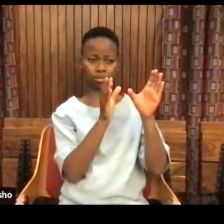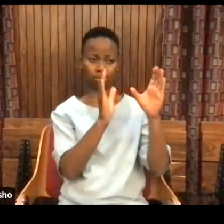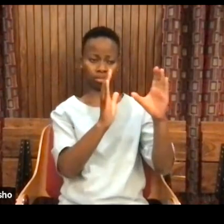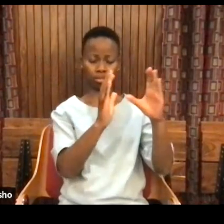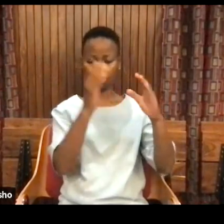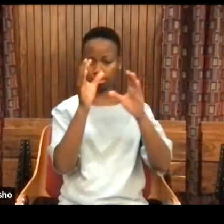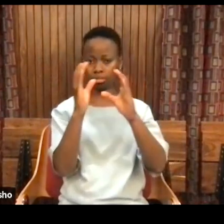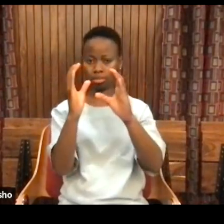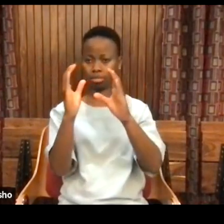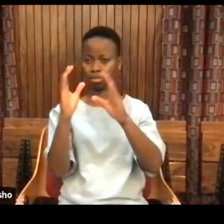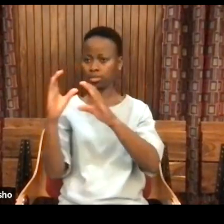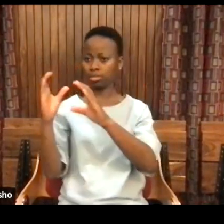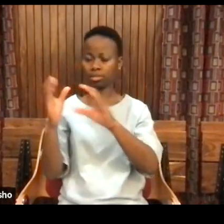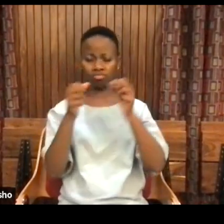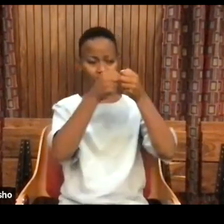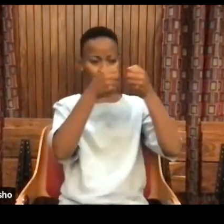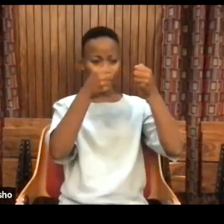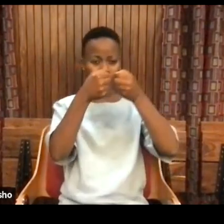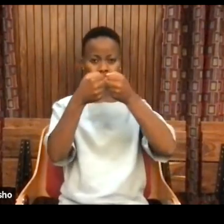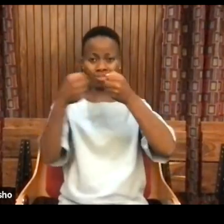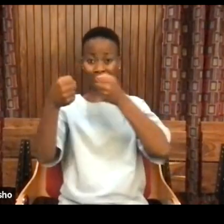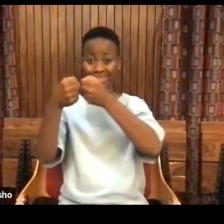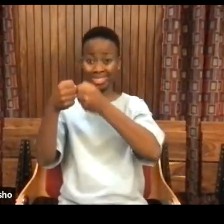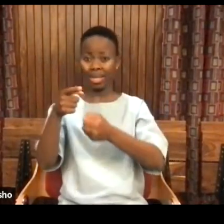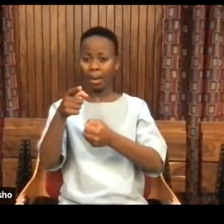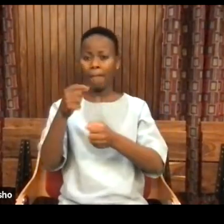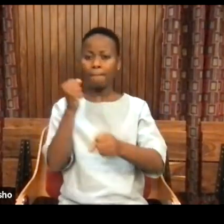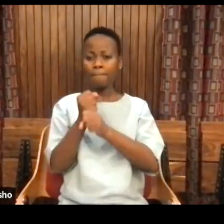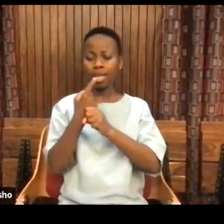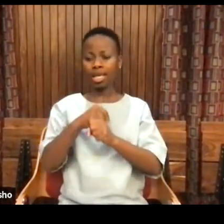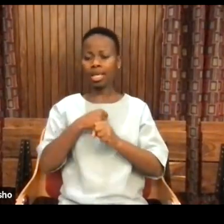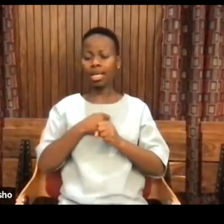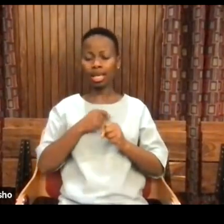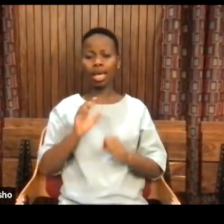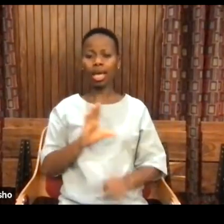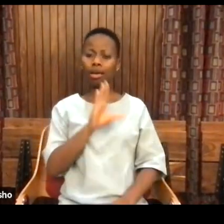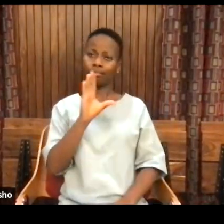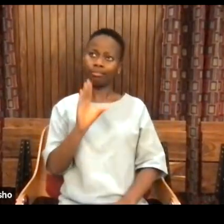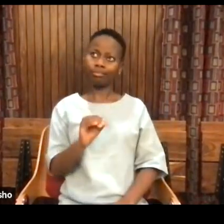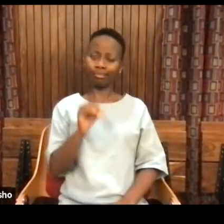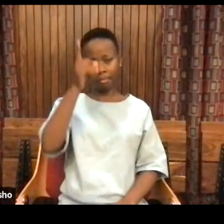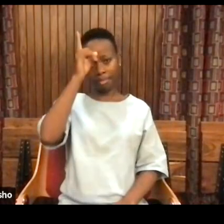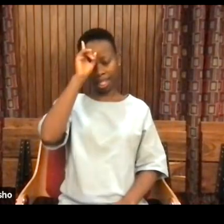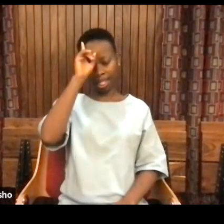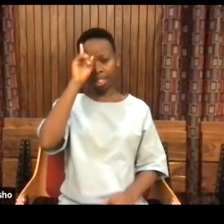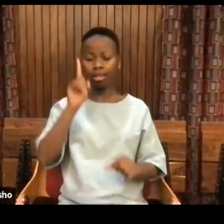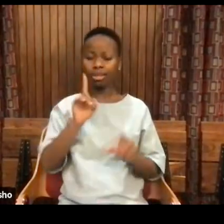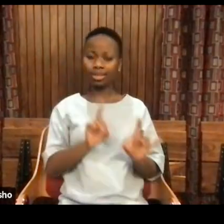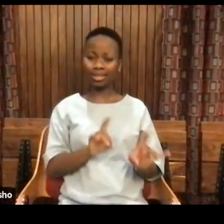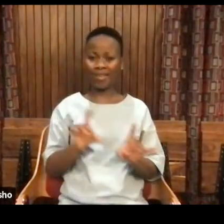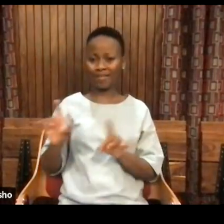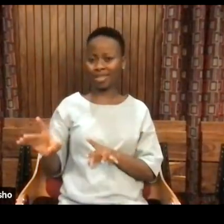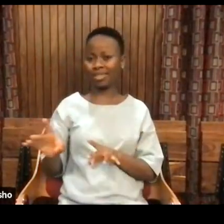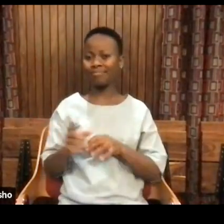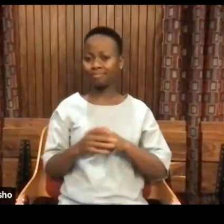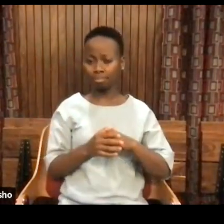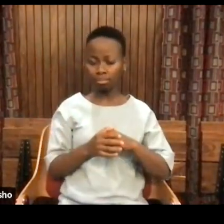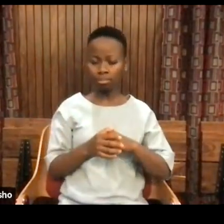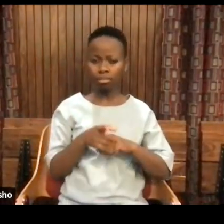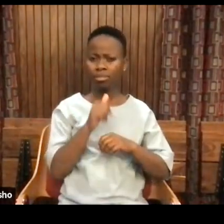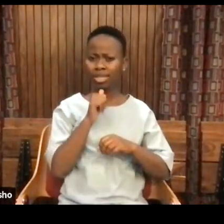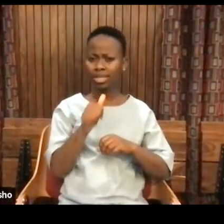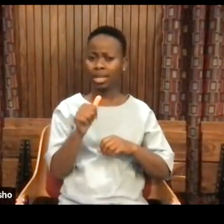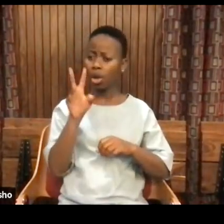And as you have rightly pointed out, that what we call Western science has influences from